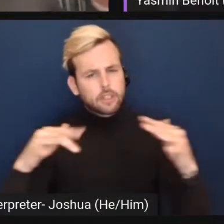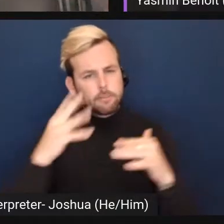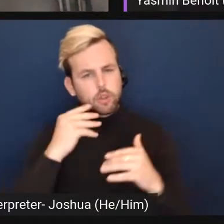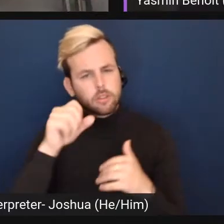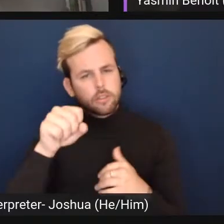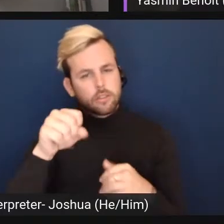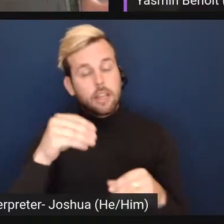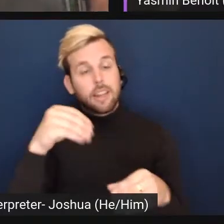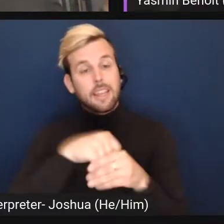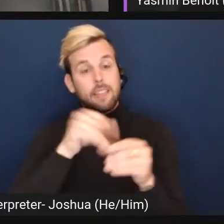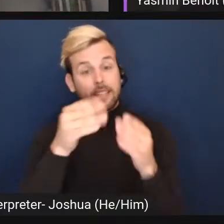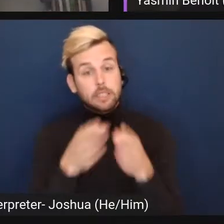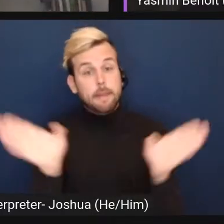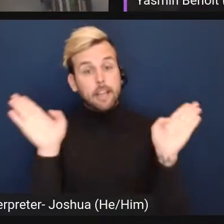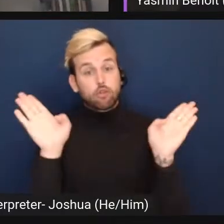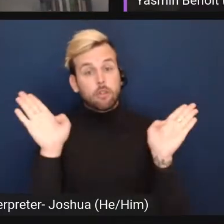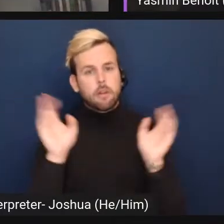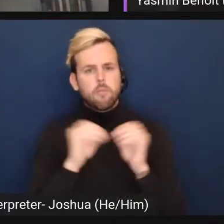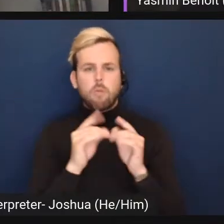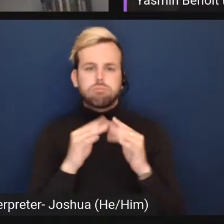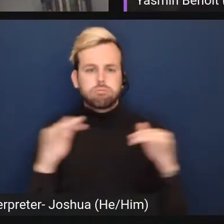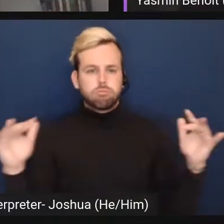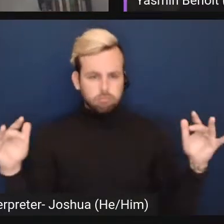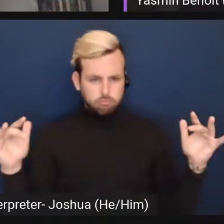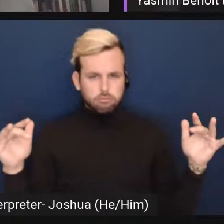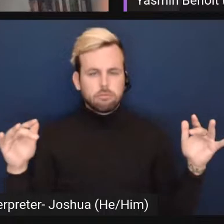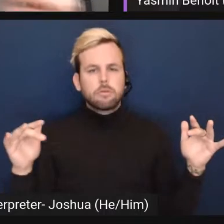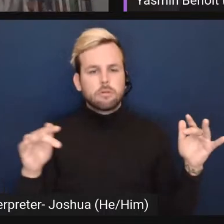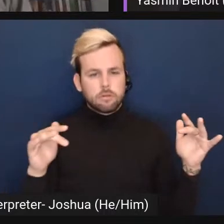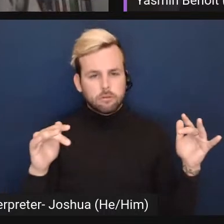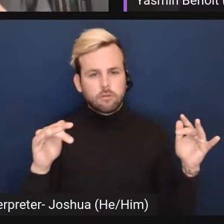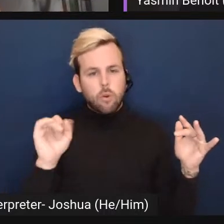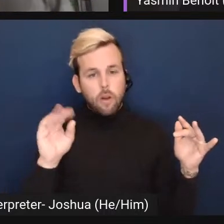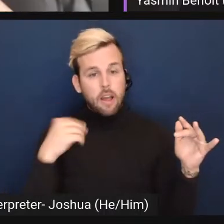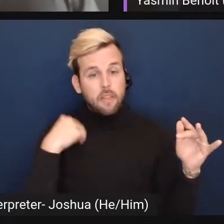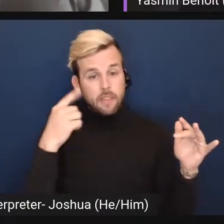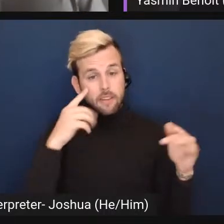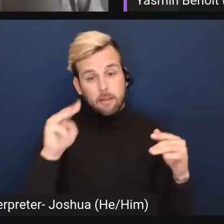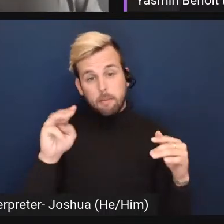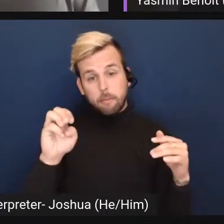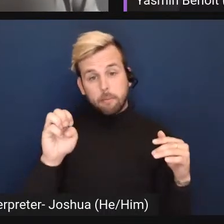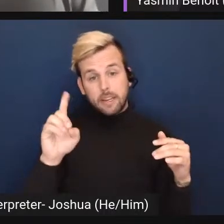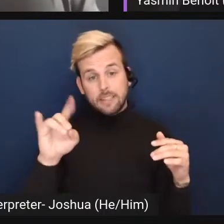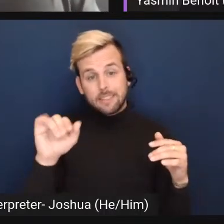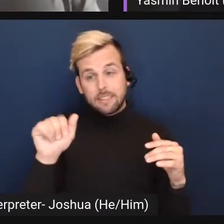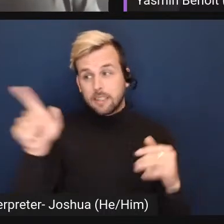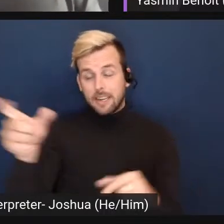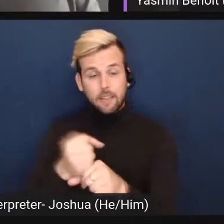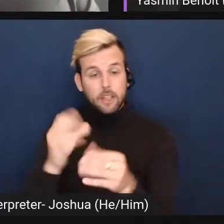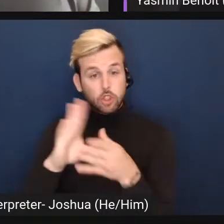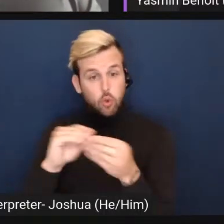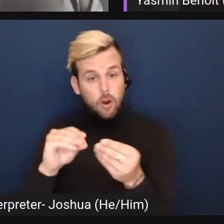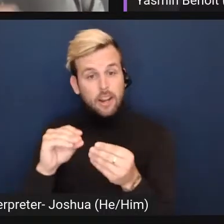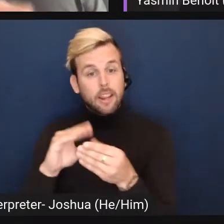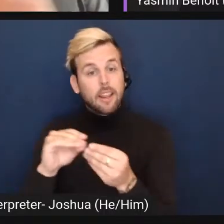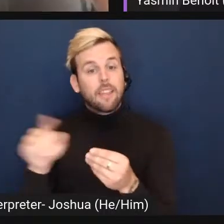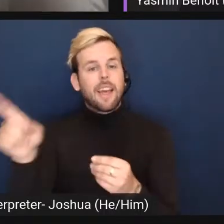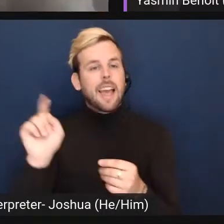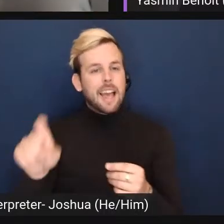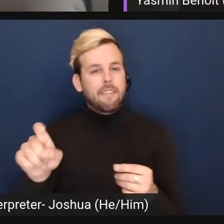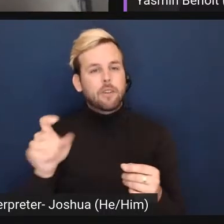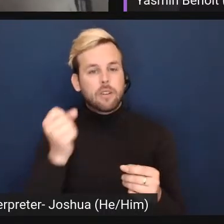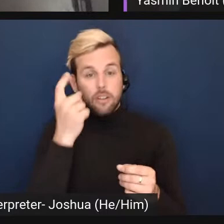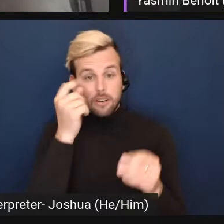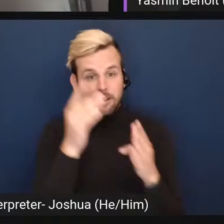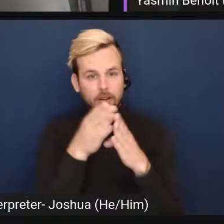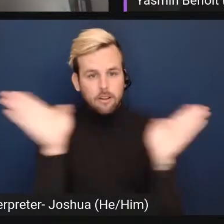within the asexual spectrum, there's an even bigger diversity of experience. So I think for the media to get the story, they have to get that that